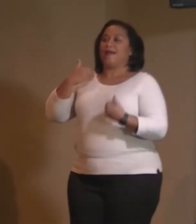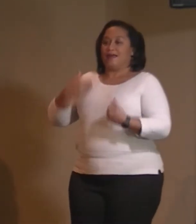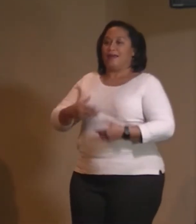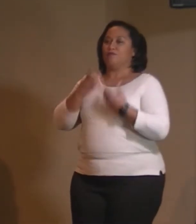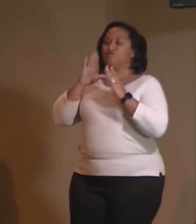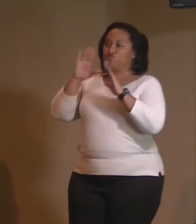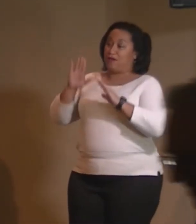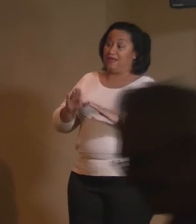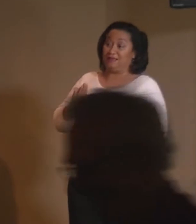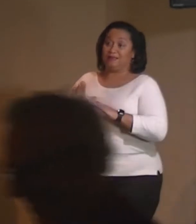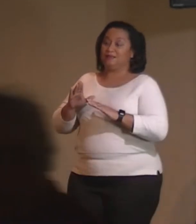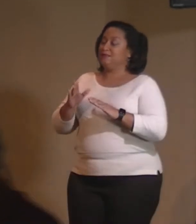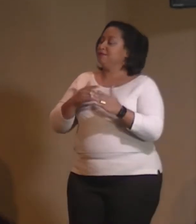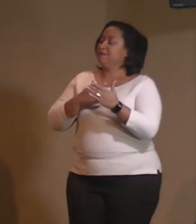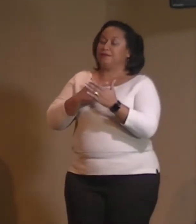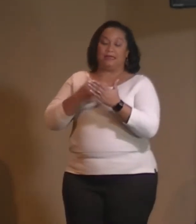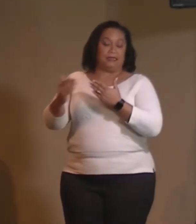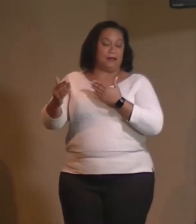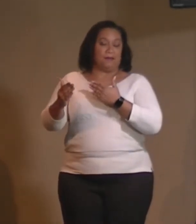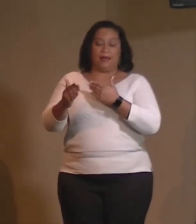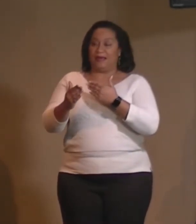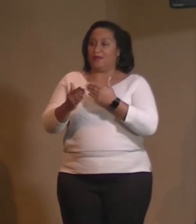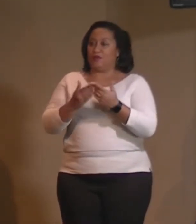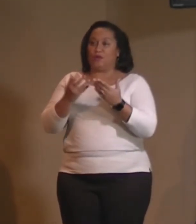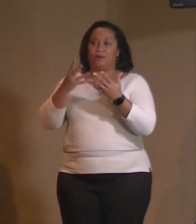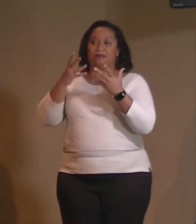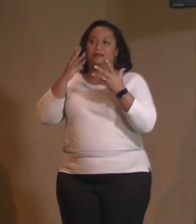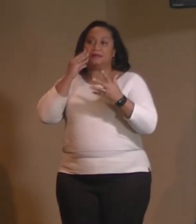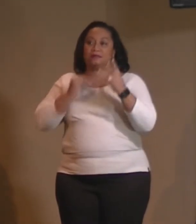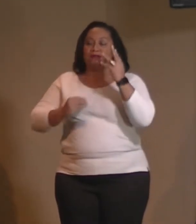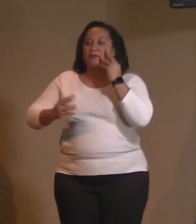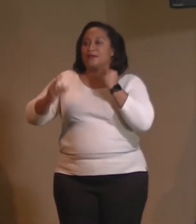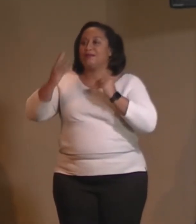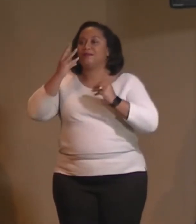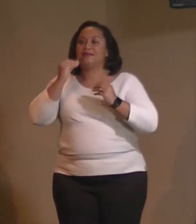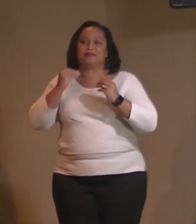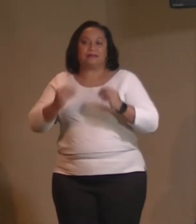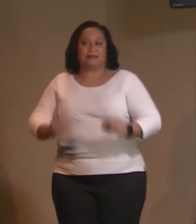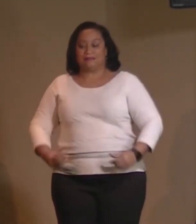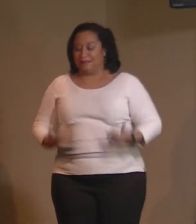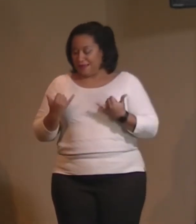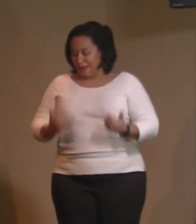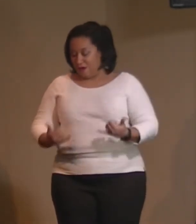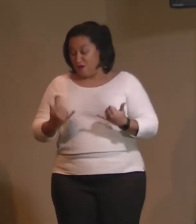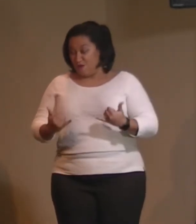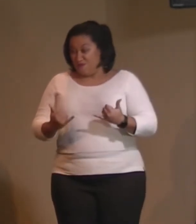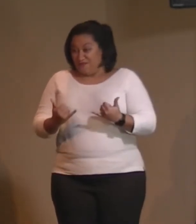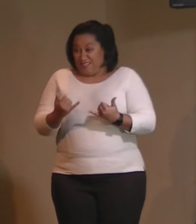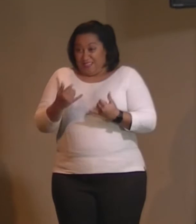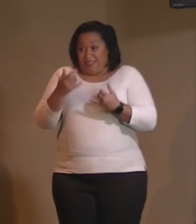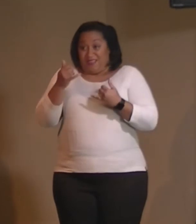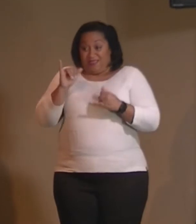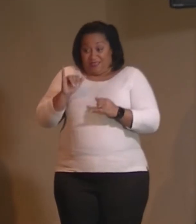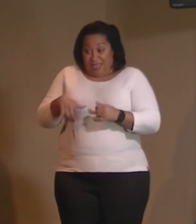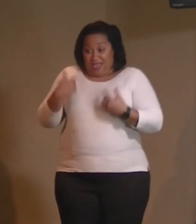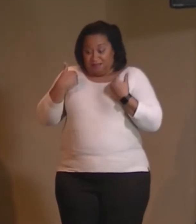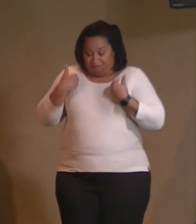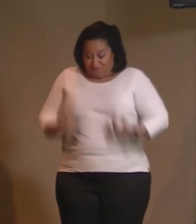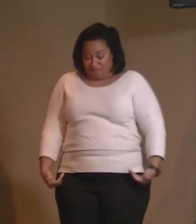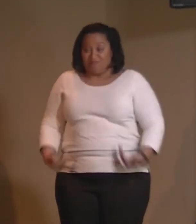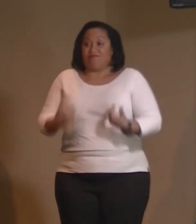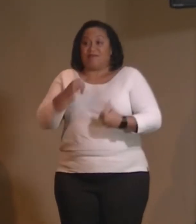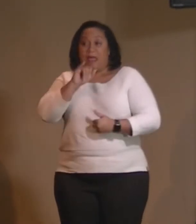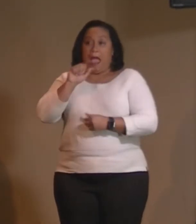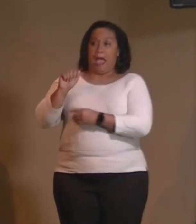Even in the midst of everything in life that is going on, that which I am, the I